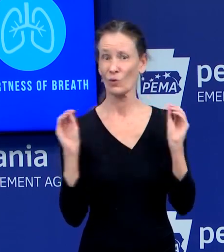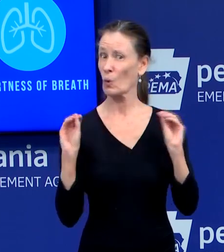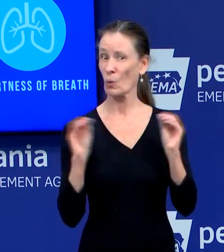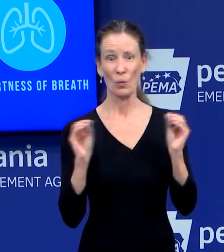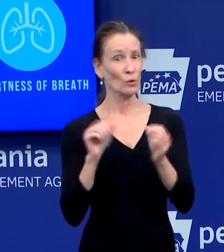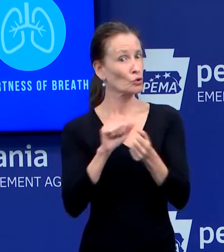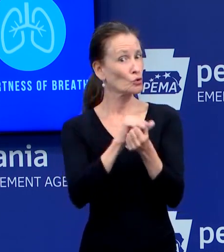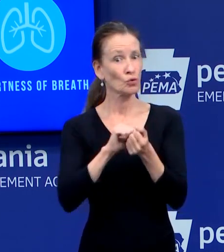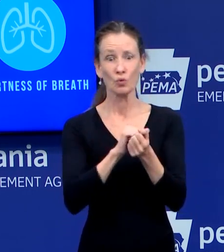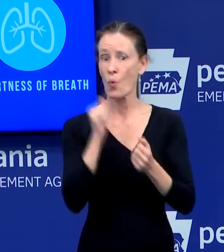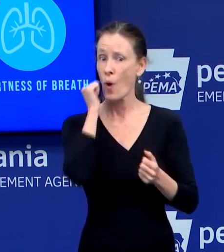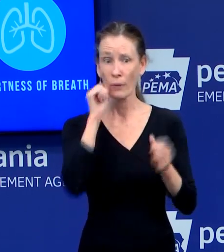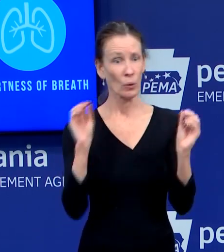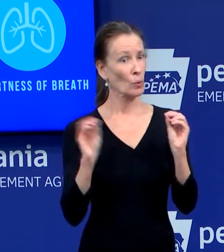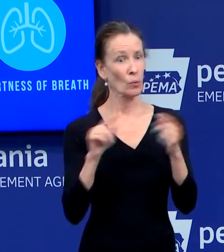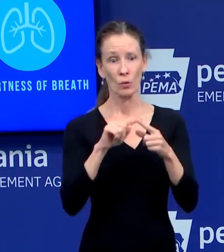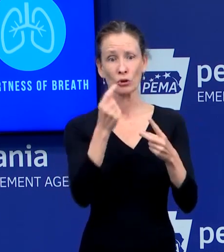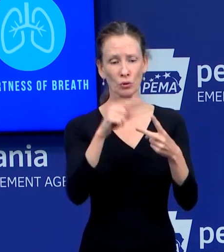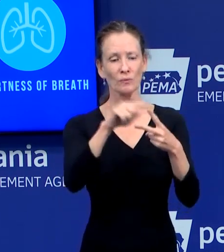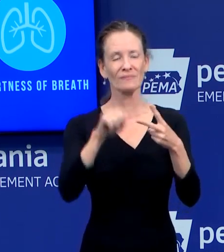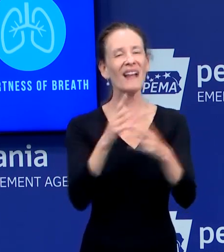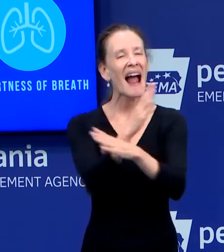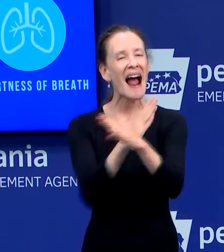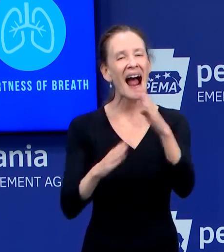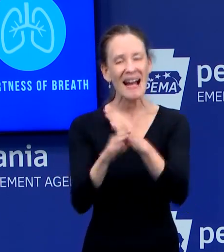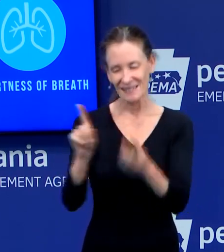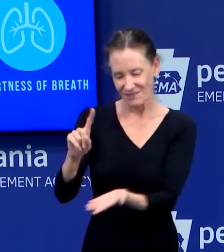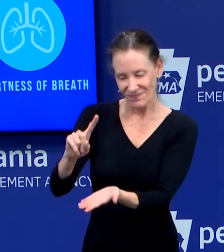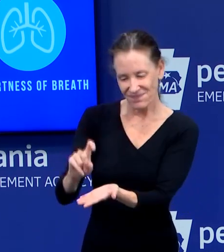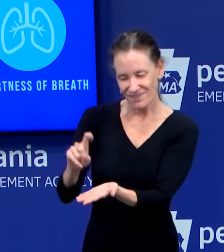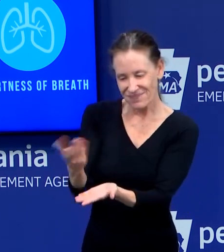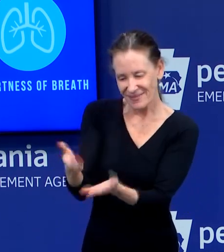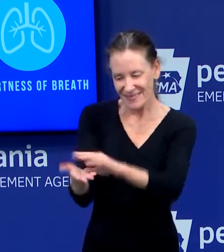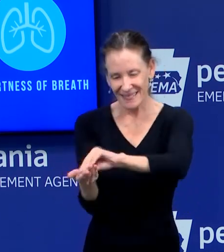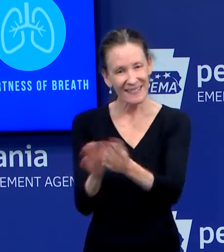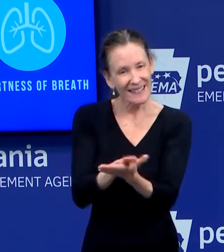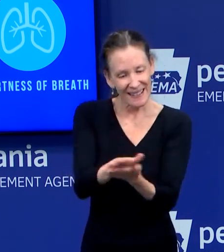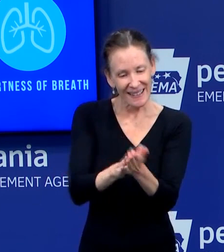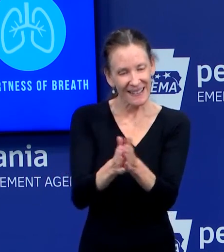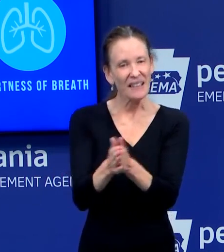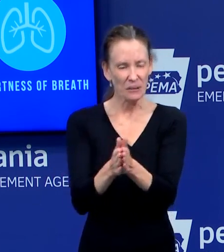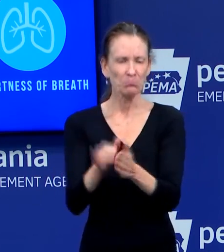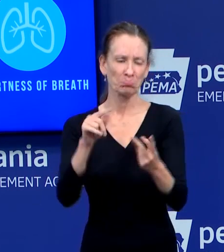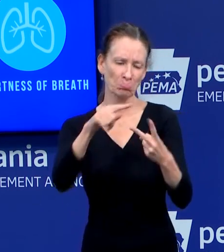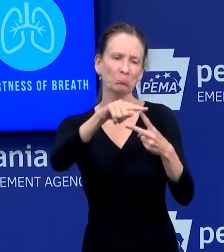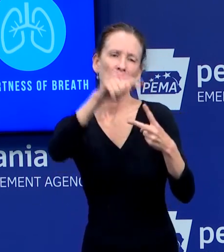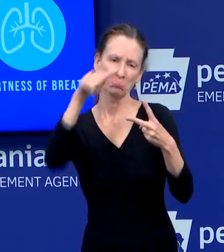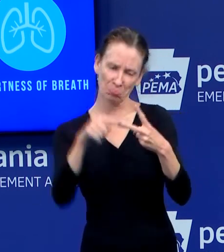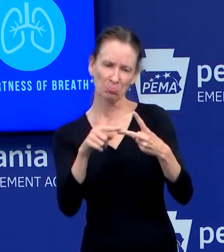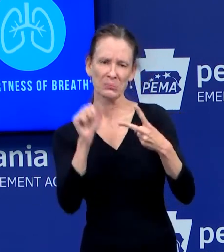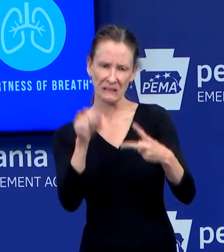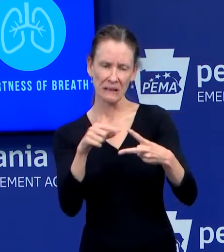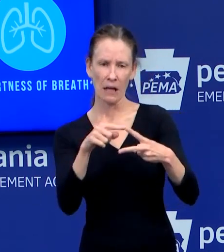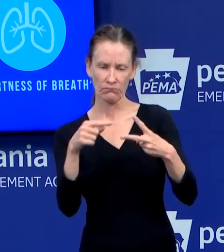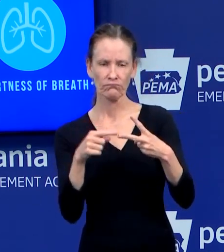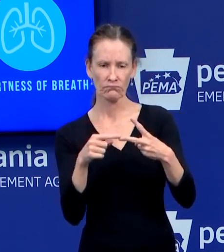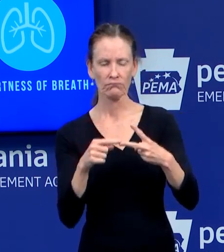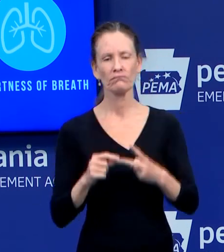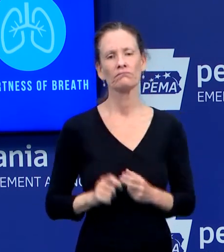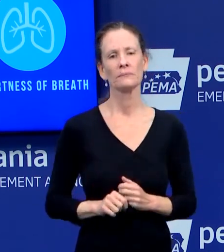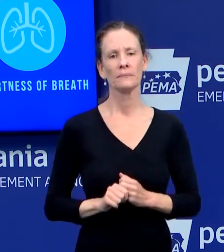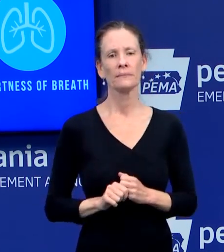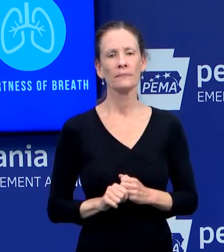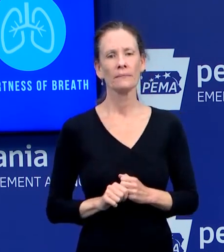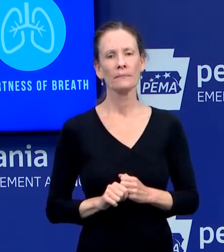elbow and not with your hands. Please try not to touch your face because if you touch a surface and then touch your face,